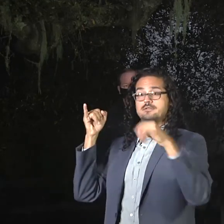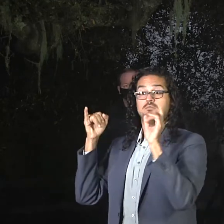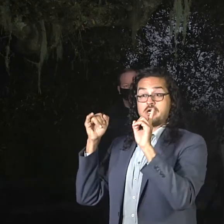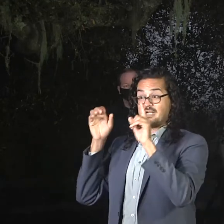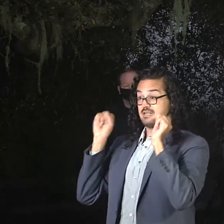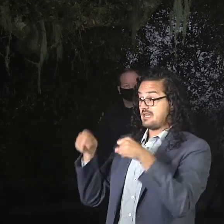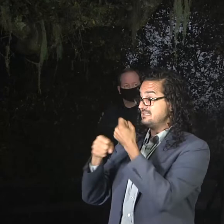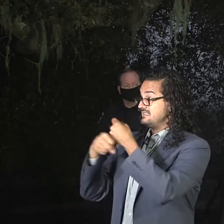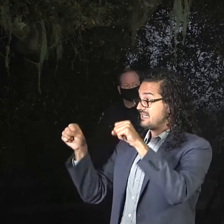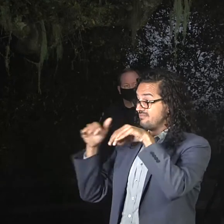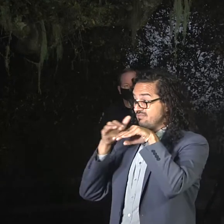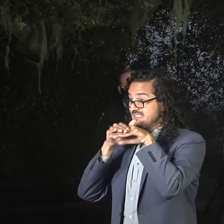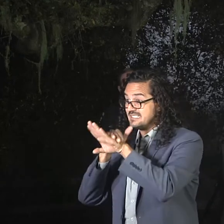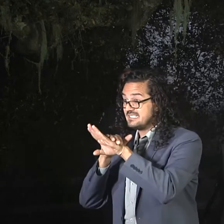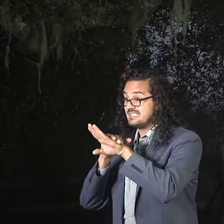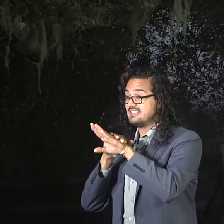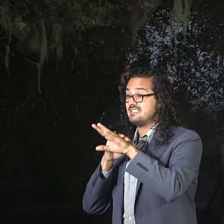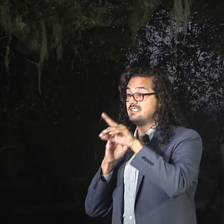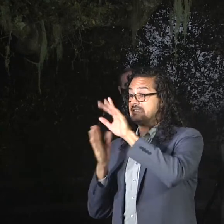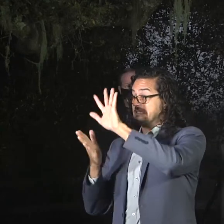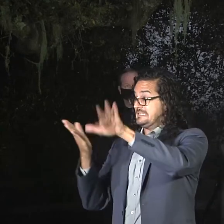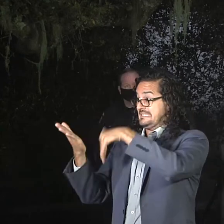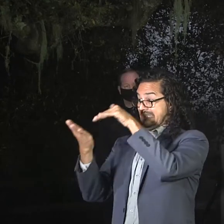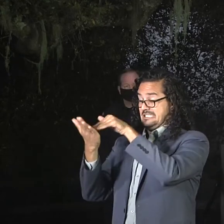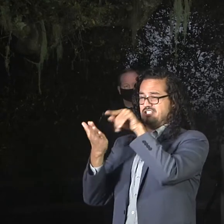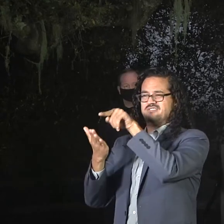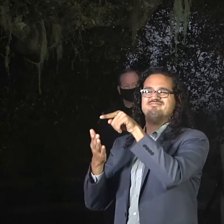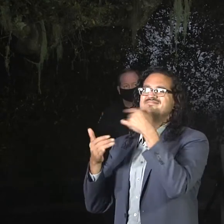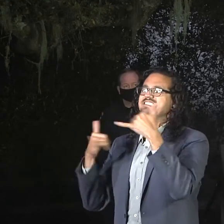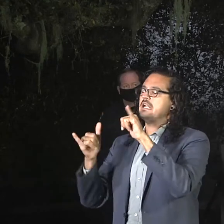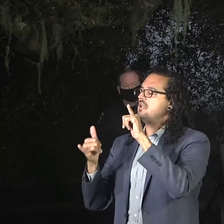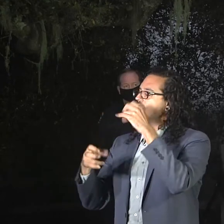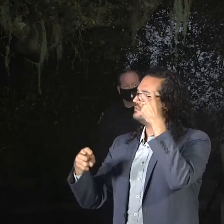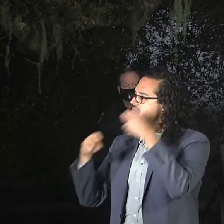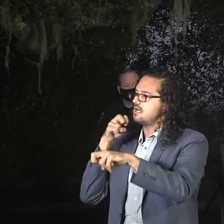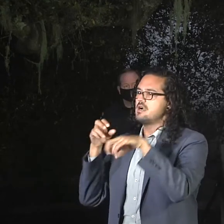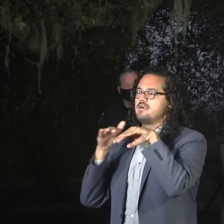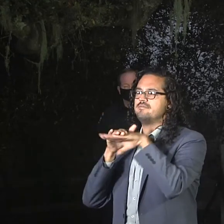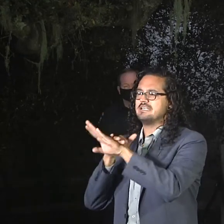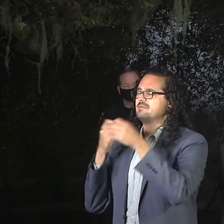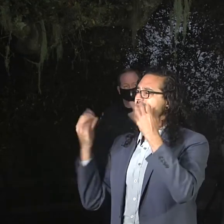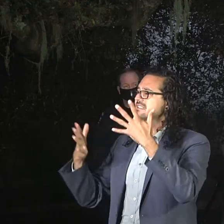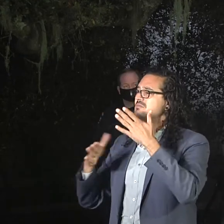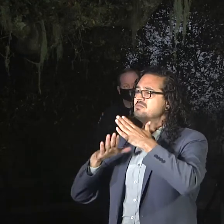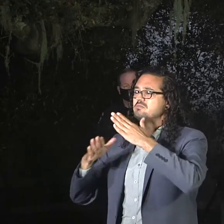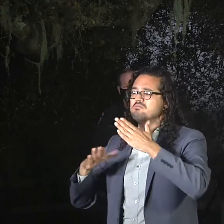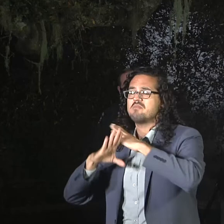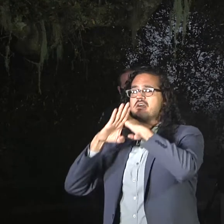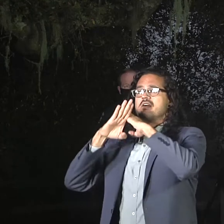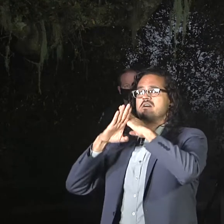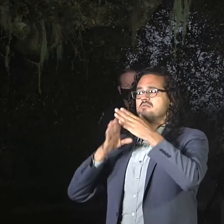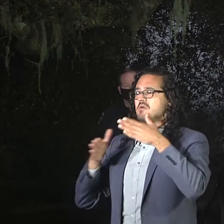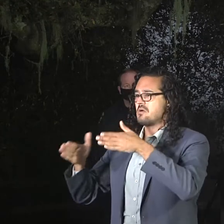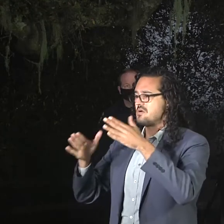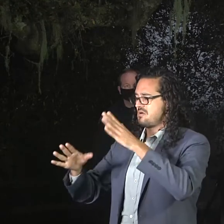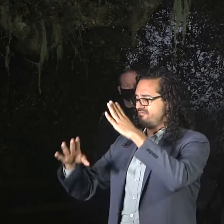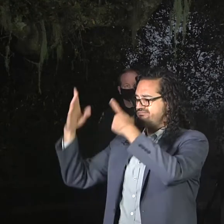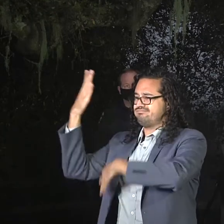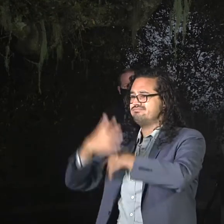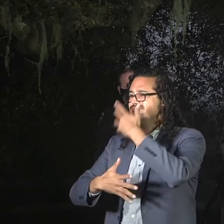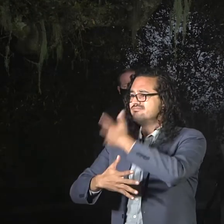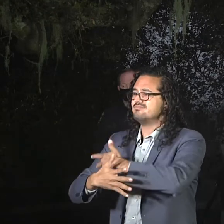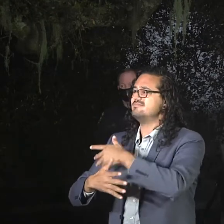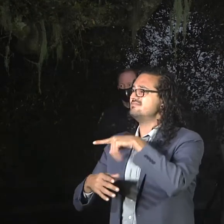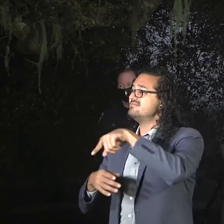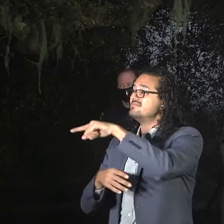very difficult to get to. There's many, many roadways, several structures inside the perimeter of the fire. We're working diligently